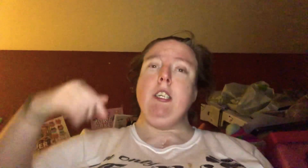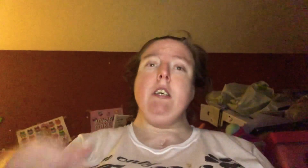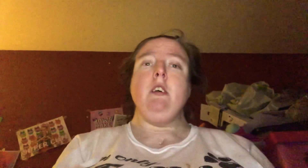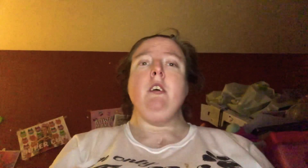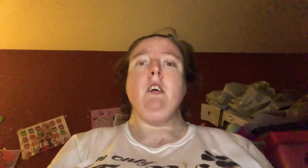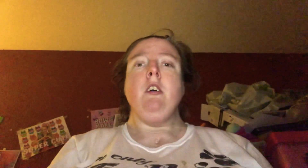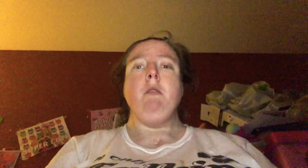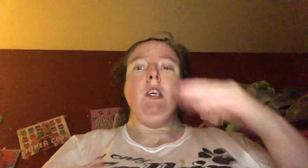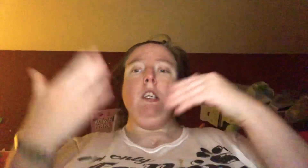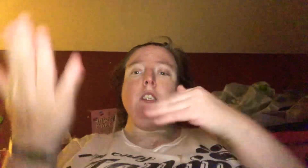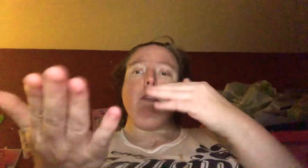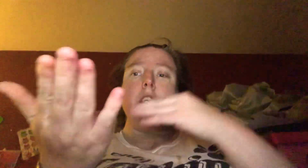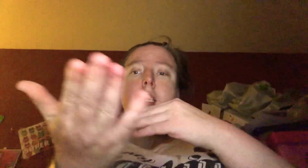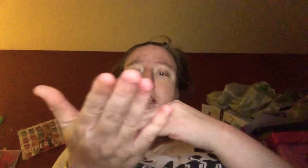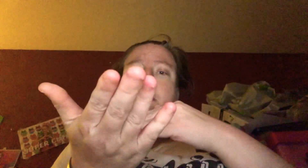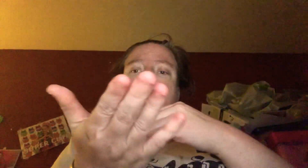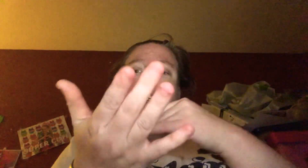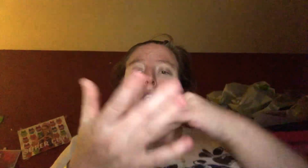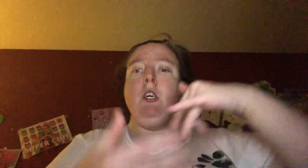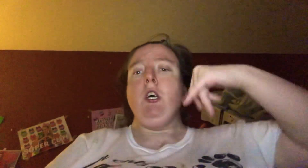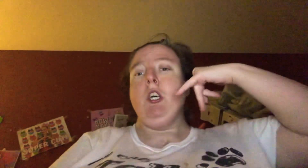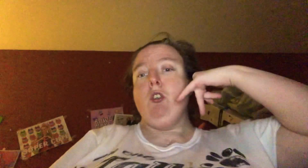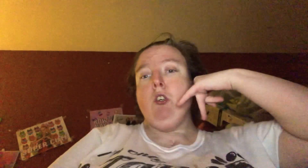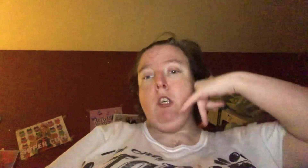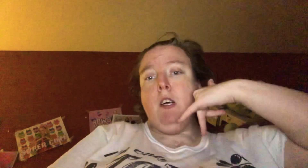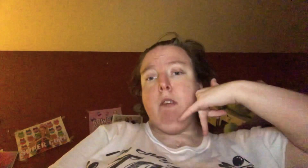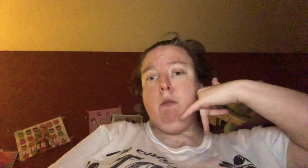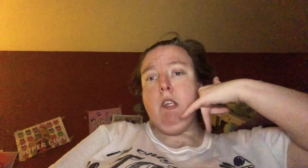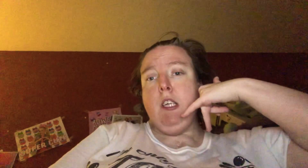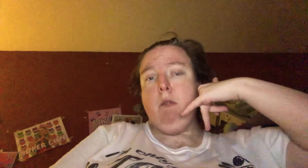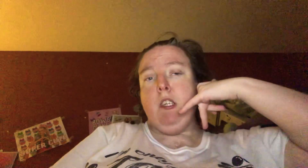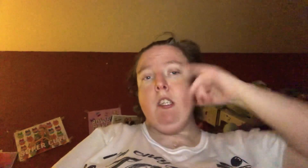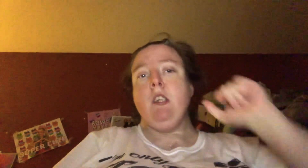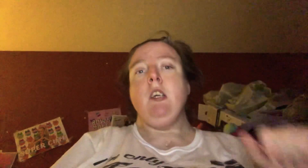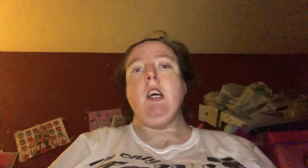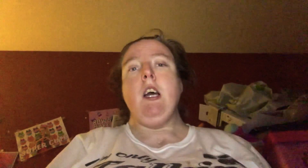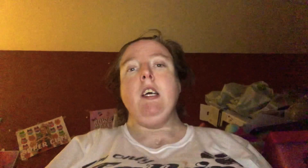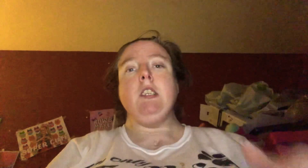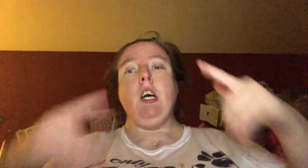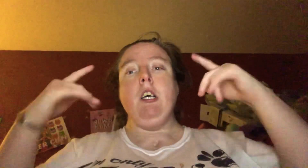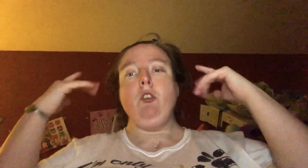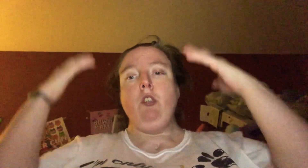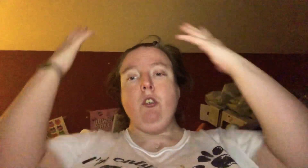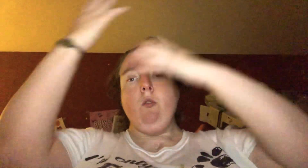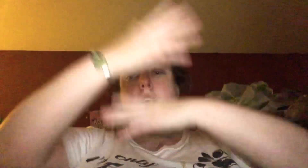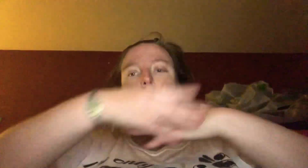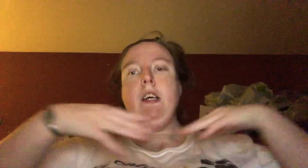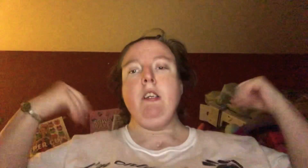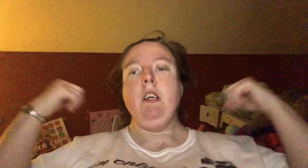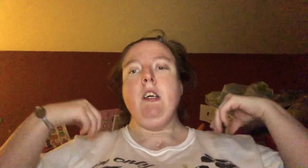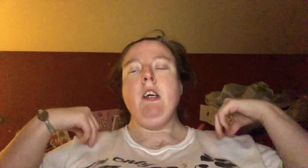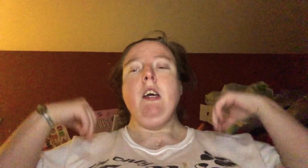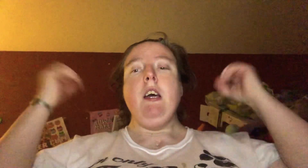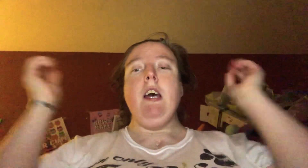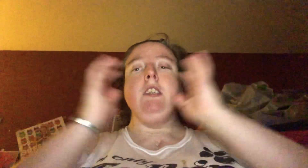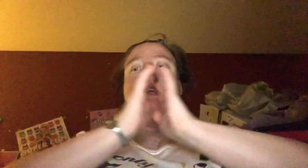But here's my number So call me maybe And it's hard to look back Watch it,